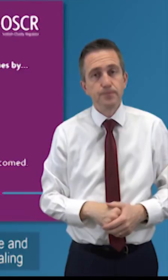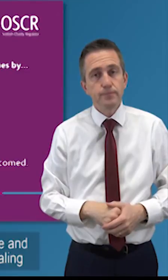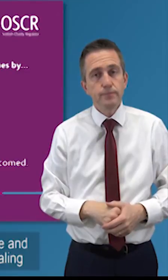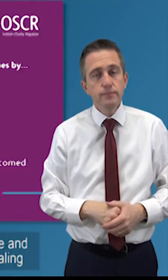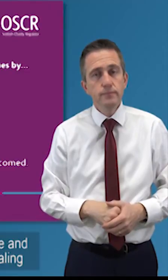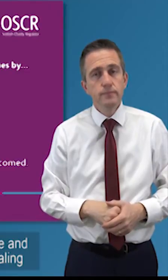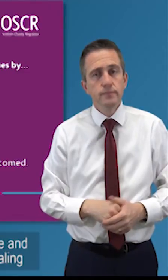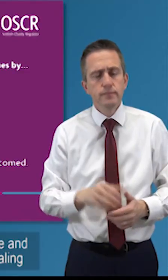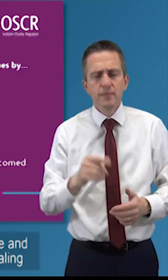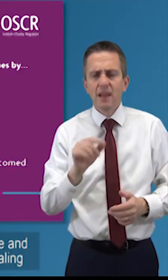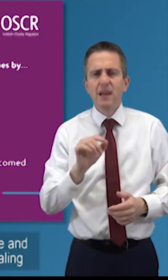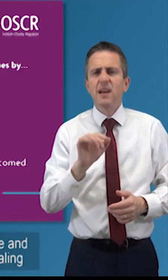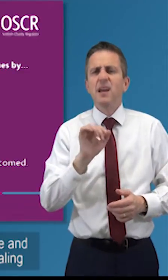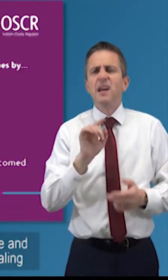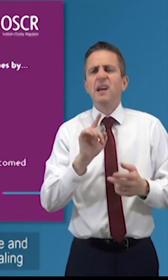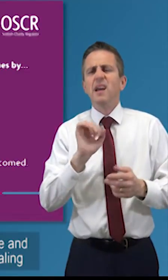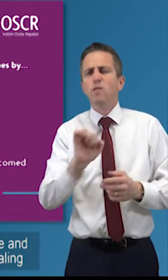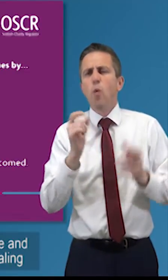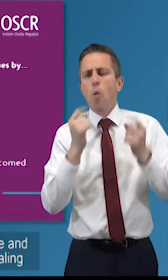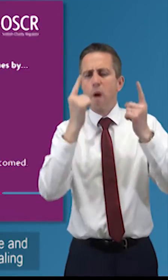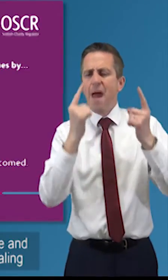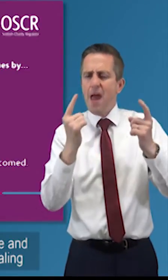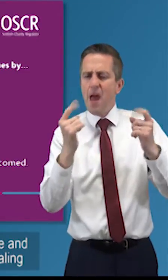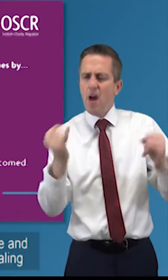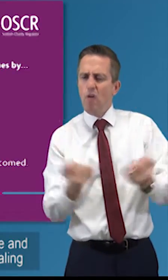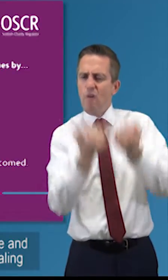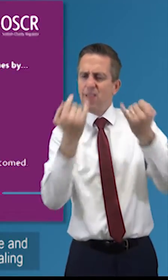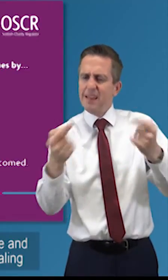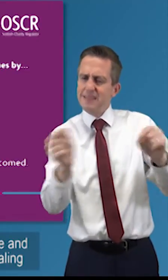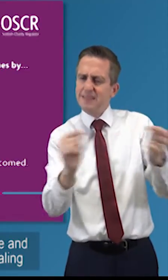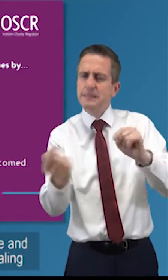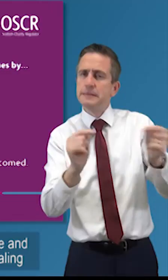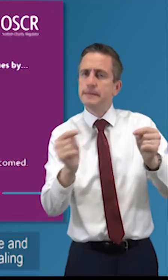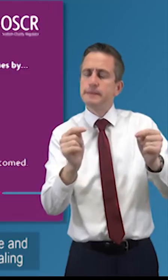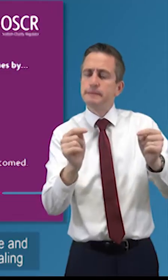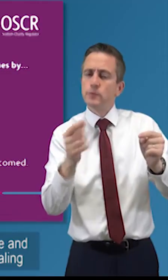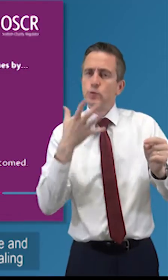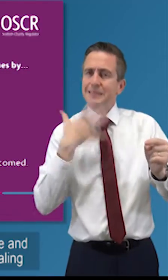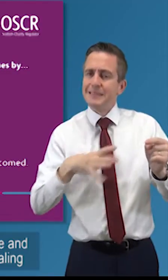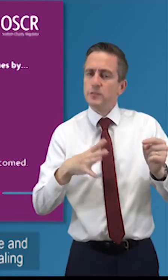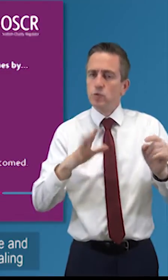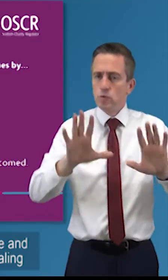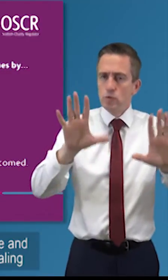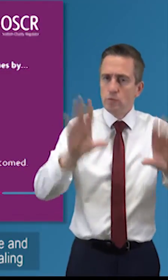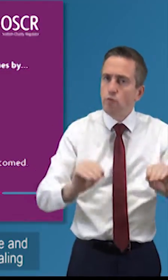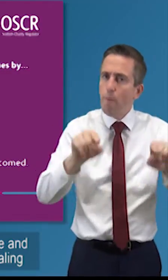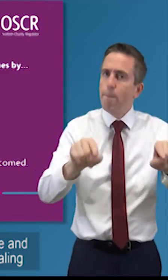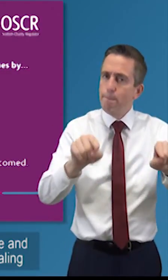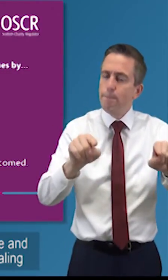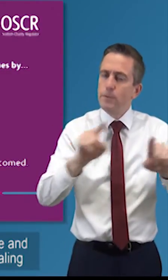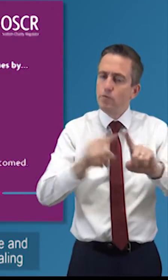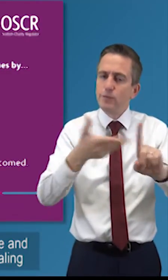acknowledging where conflicts of interest may arise and part of that is is recognizing conflicts